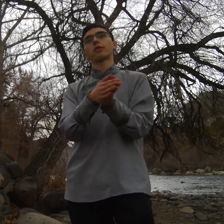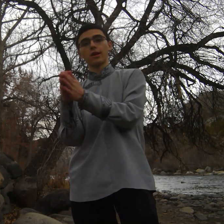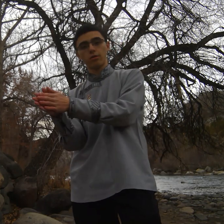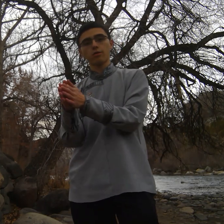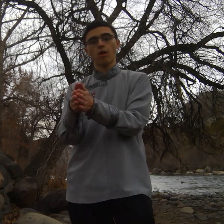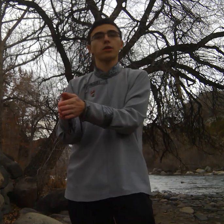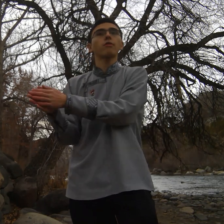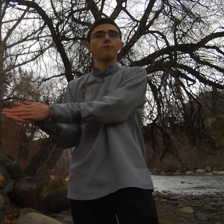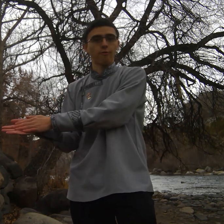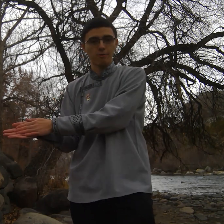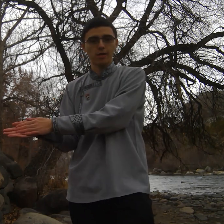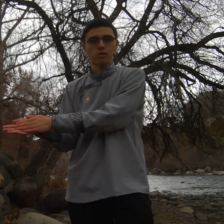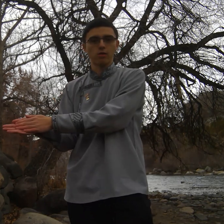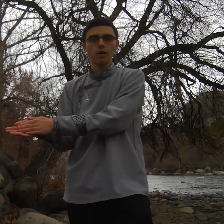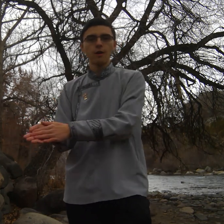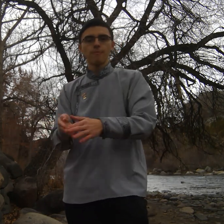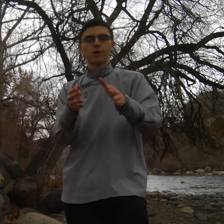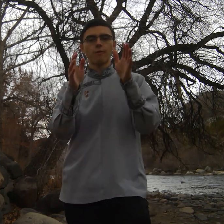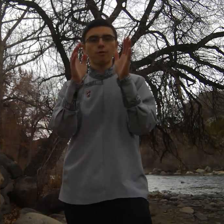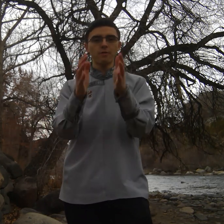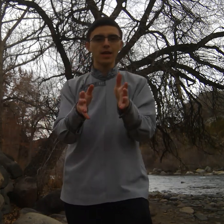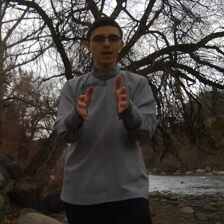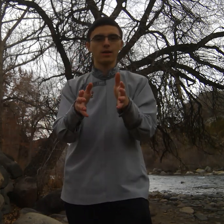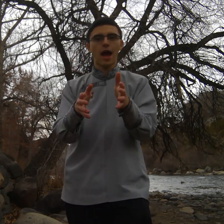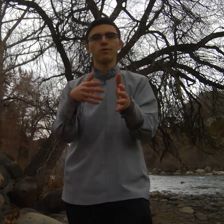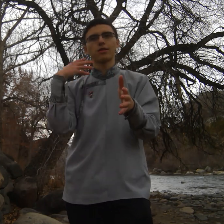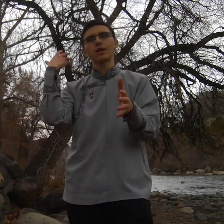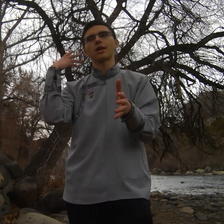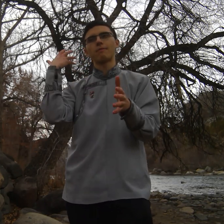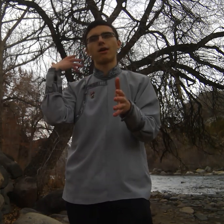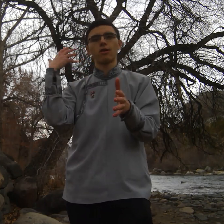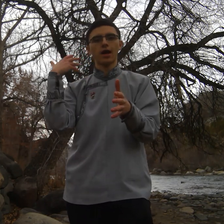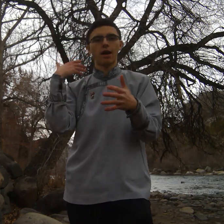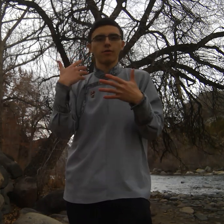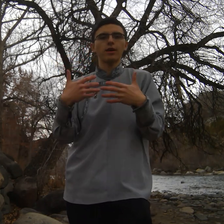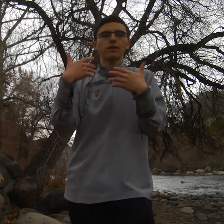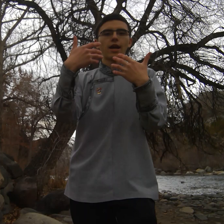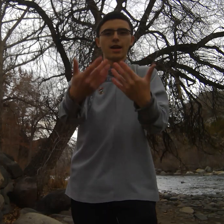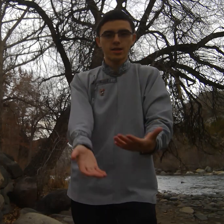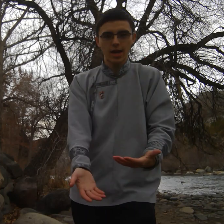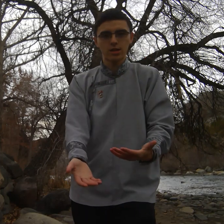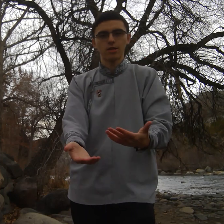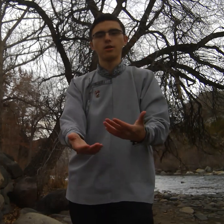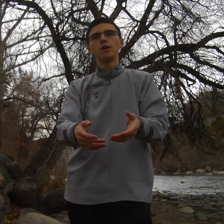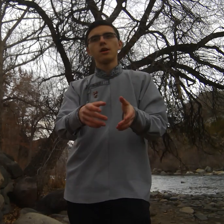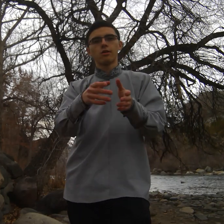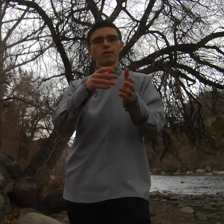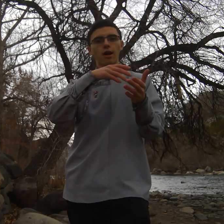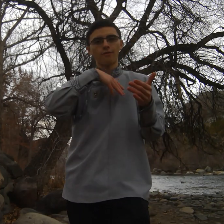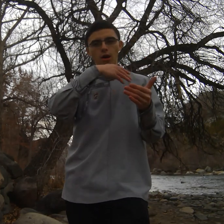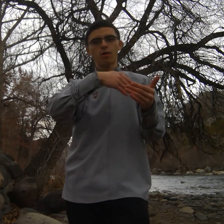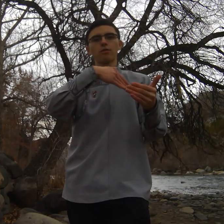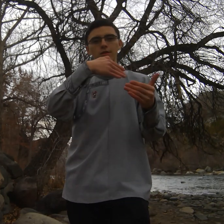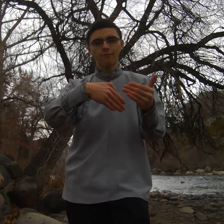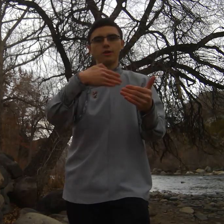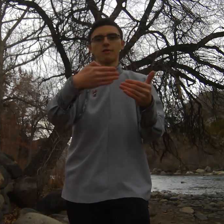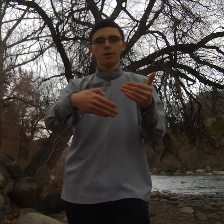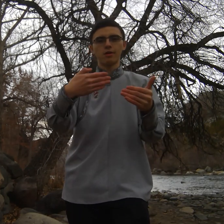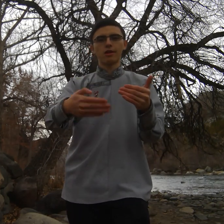skills are useful for Peace Corps so for me I was thinking about okay I really like education so I thought of all the different experiences